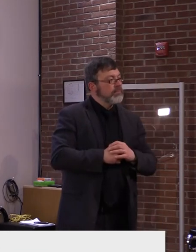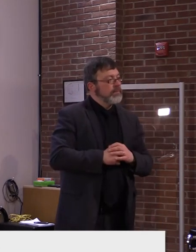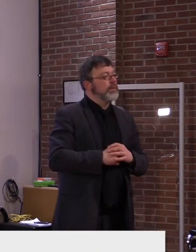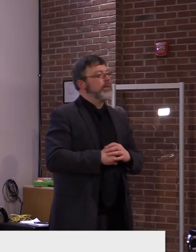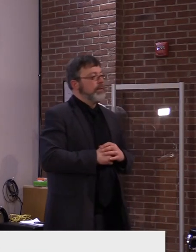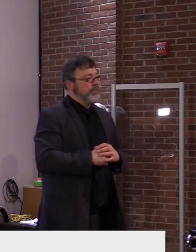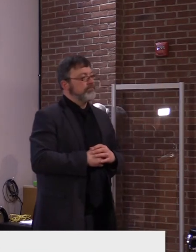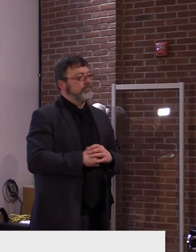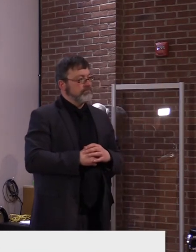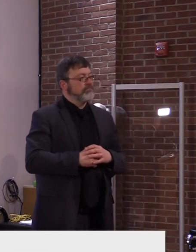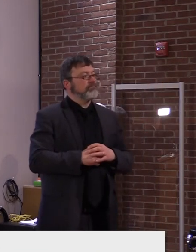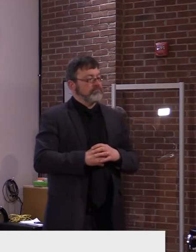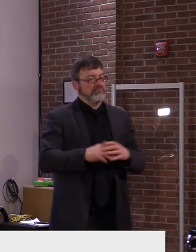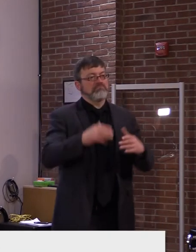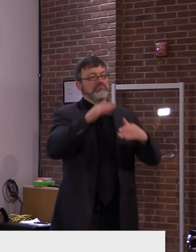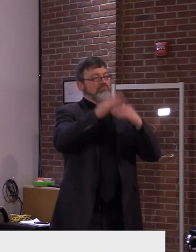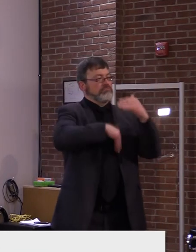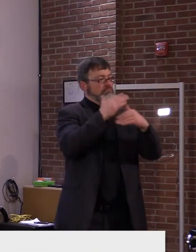Uh,